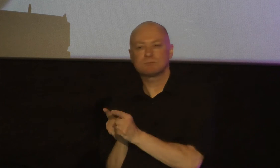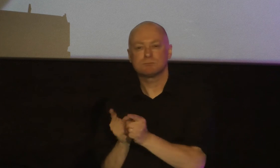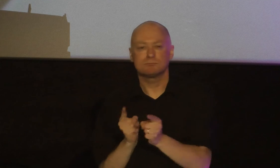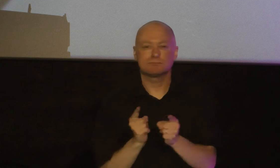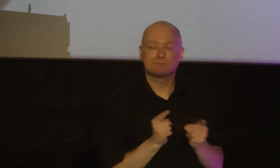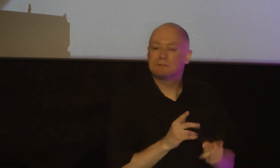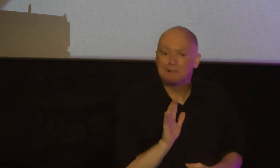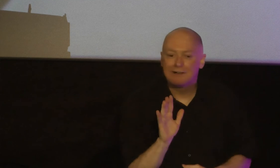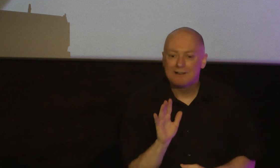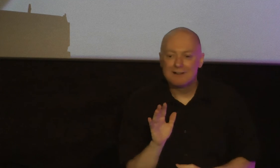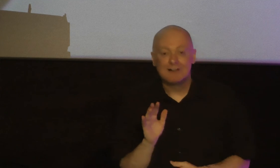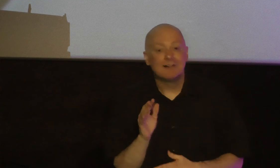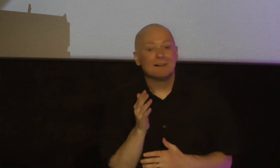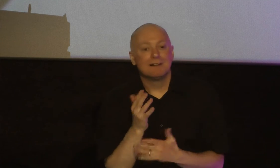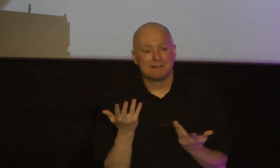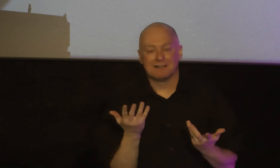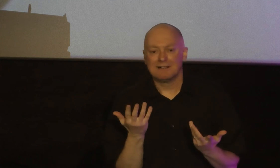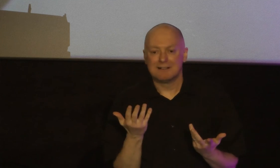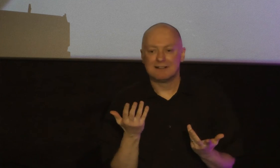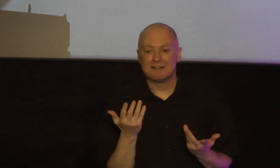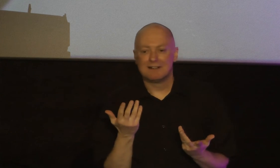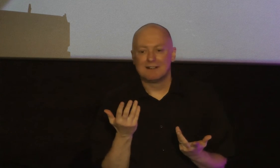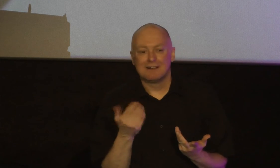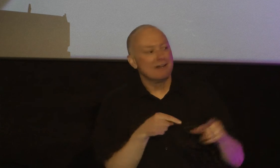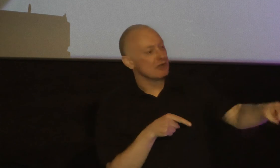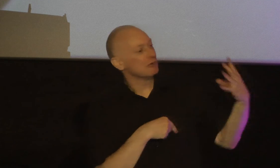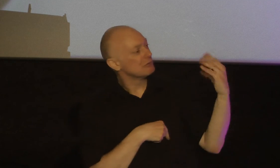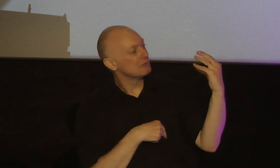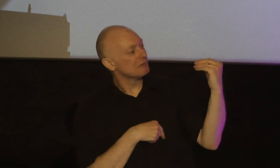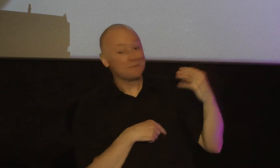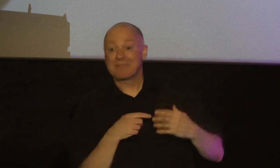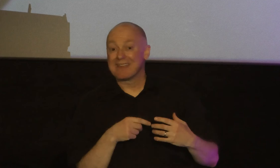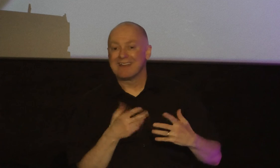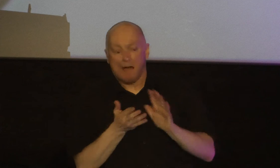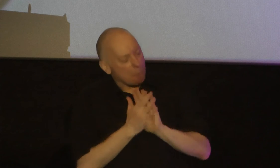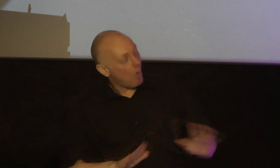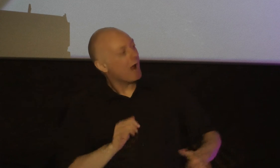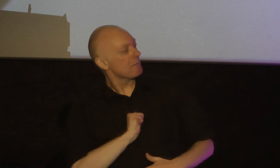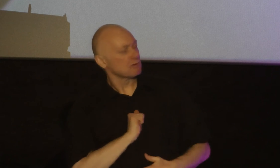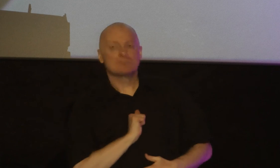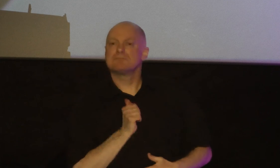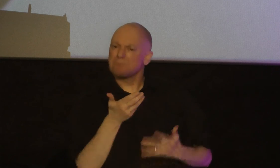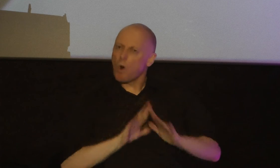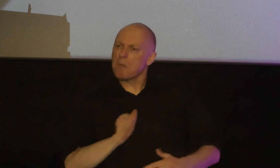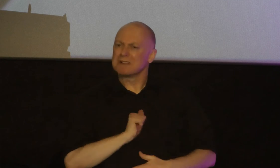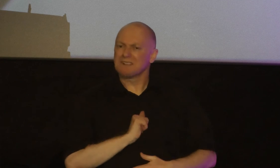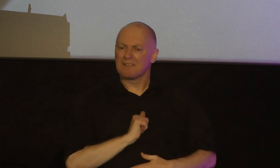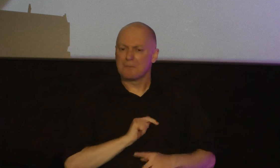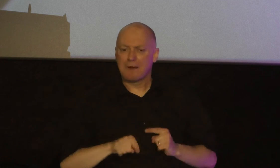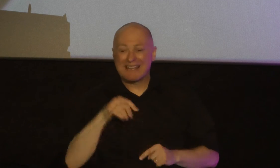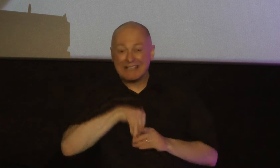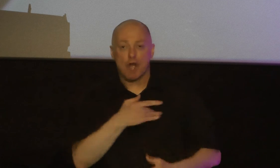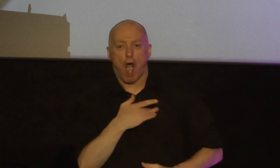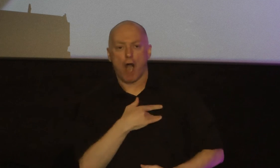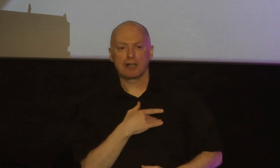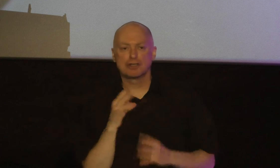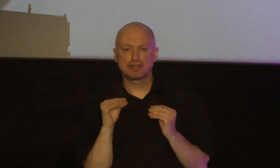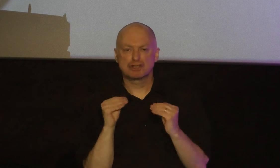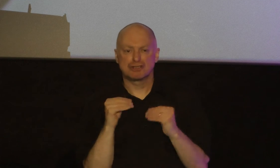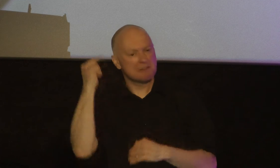quick to speak because you're just talking up a storm in your heart you may not see it outwardly but it may be there